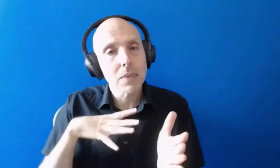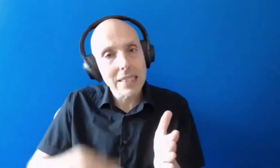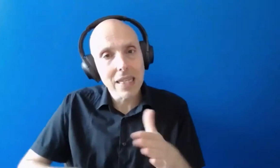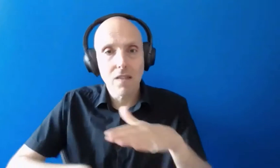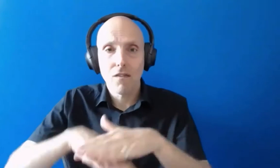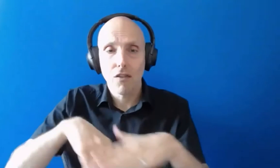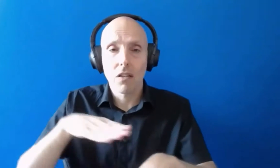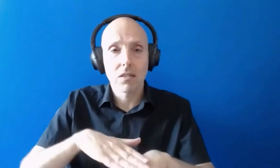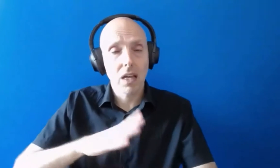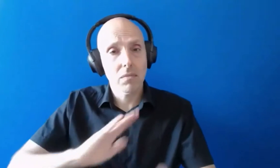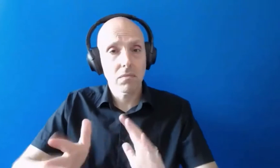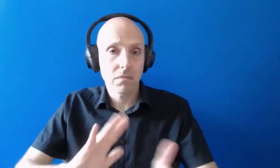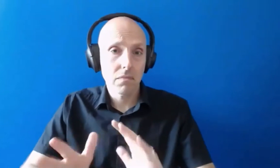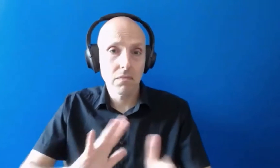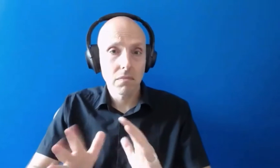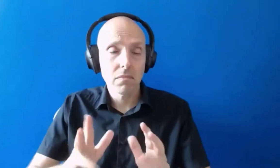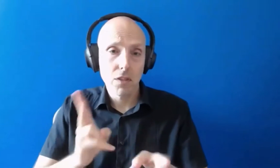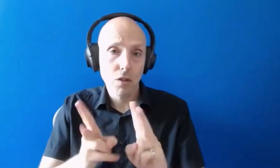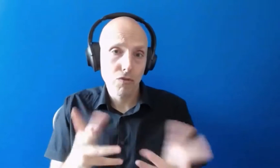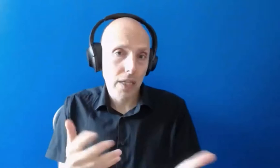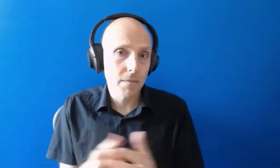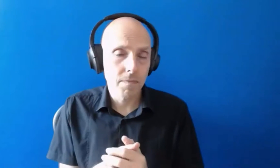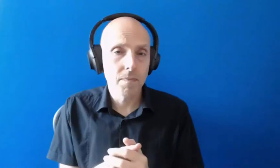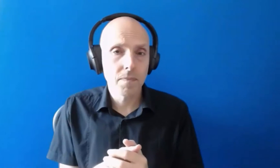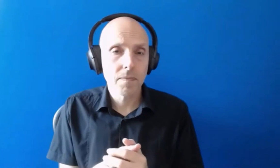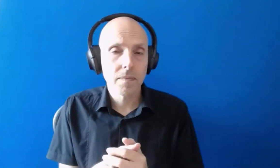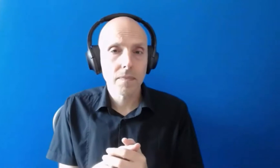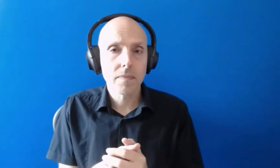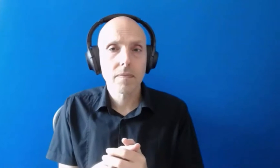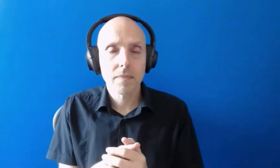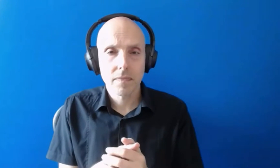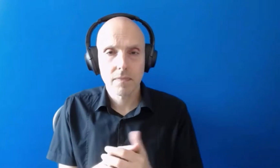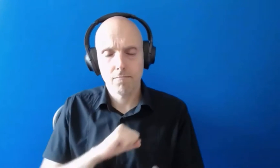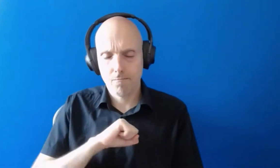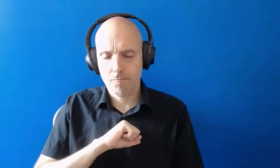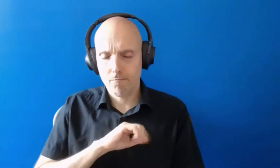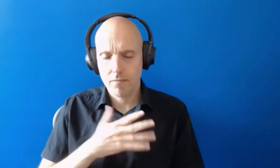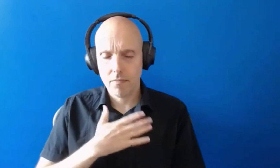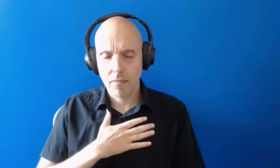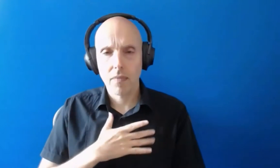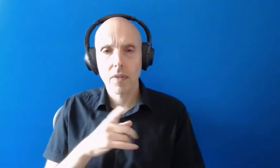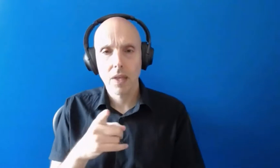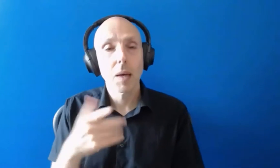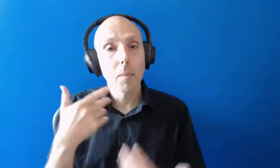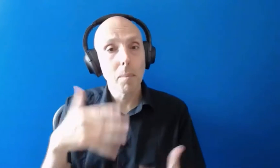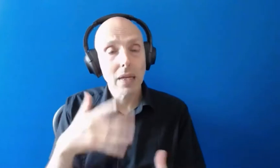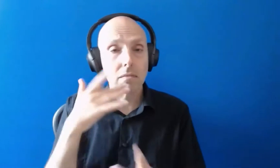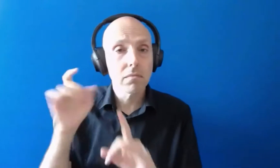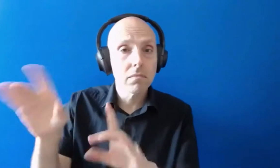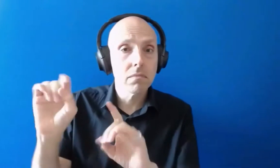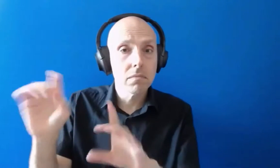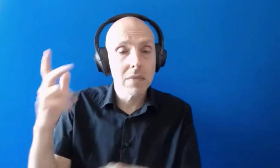um interpreting and know that um representations are made um sorry to um to the government and things that